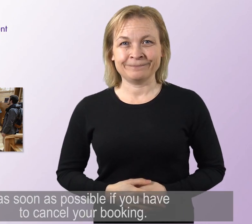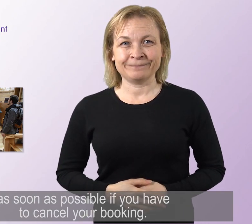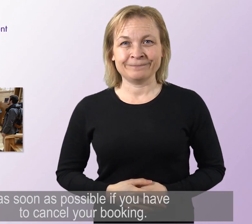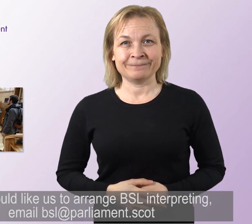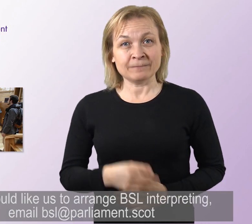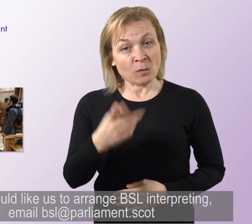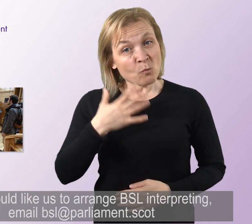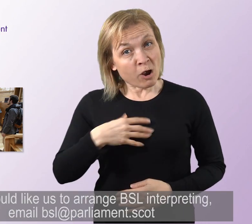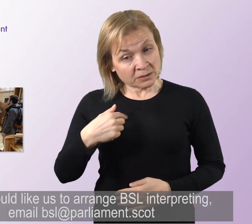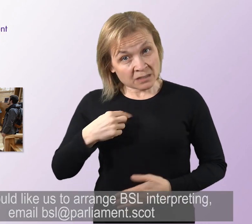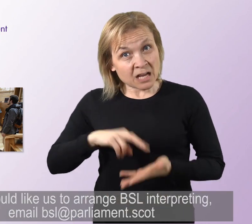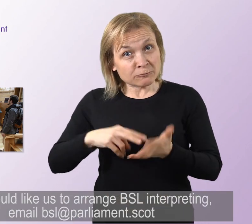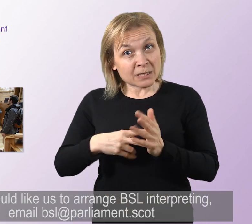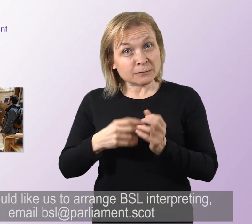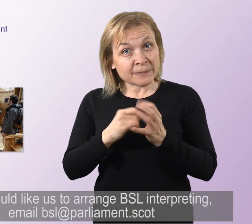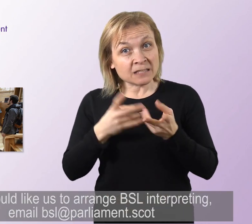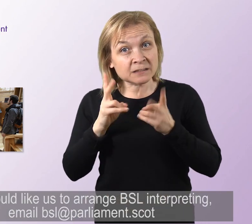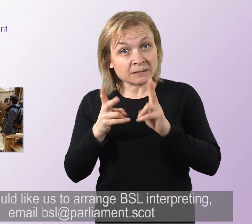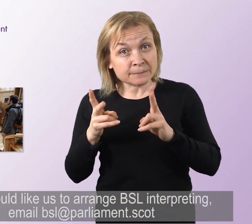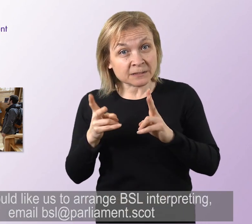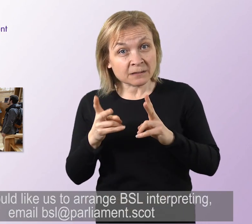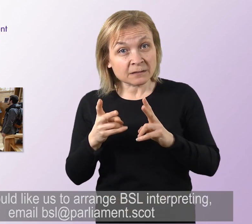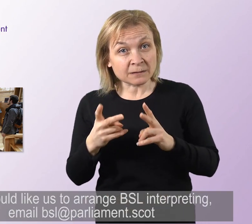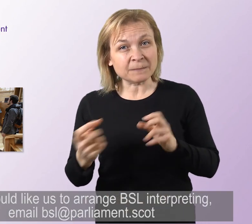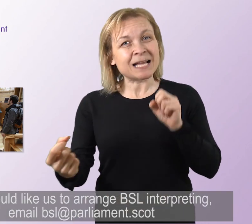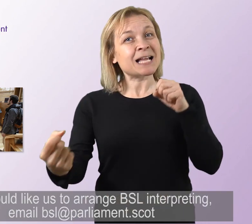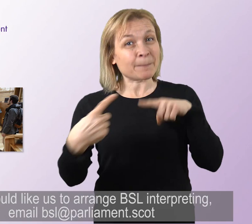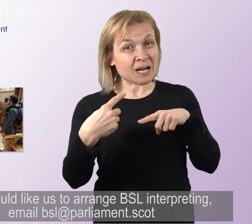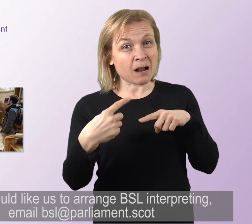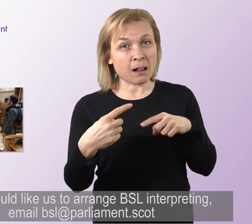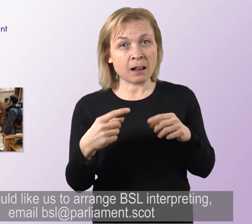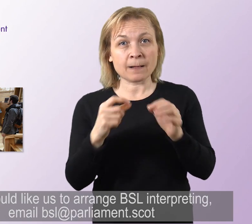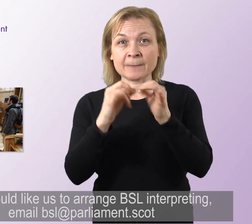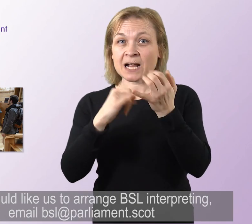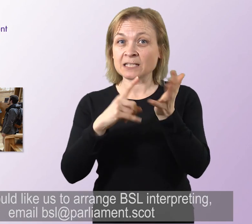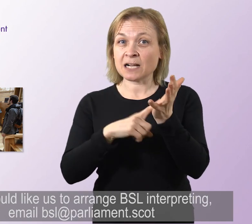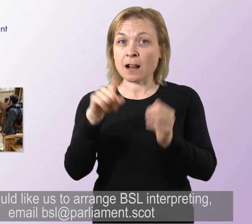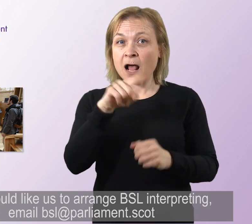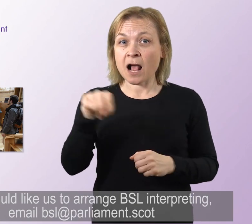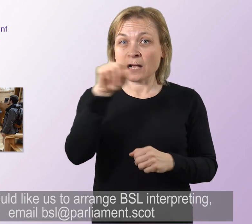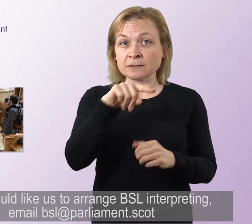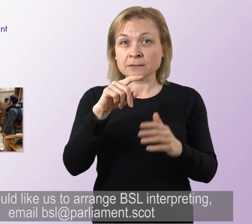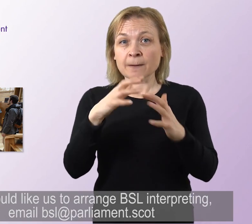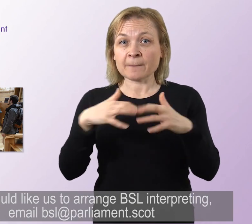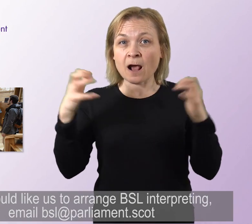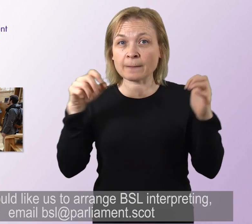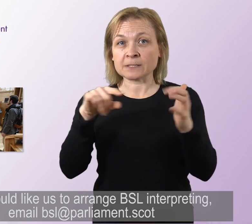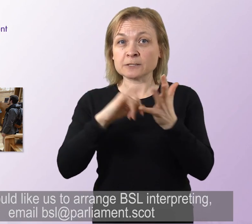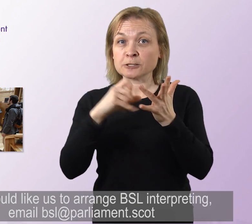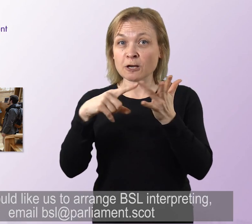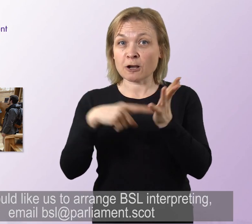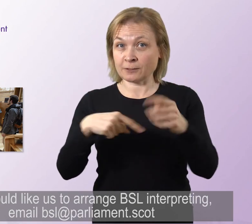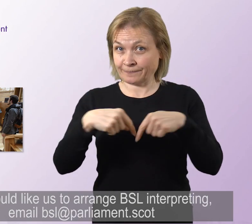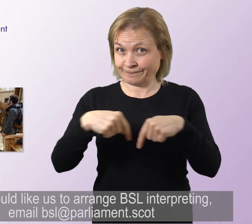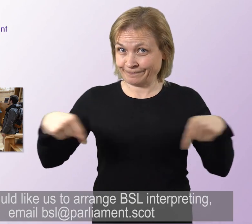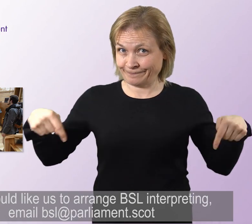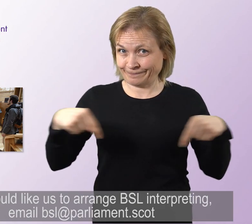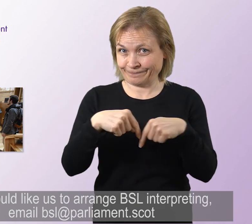arrange BSL interpreting If you BSL at parliament.scot or call 0800